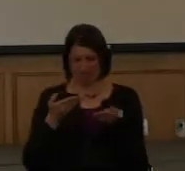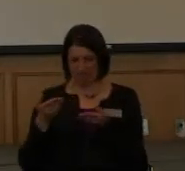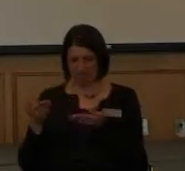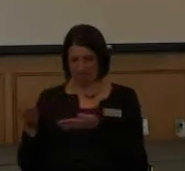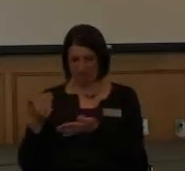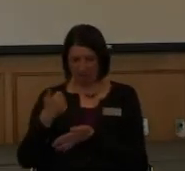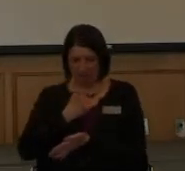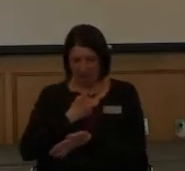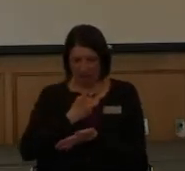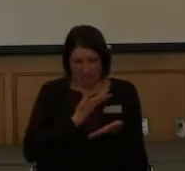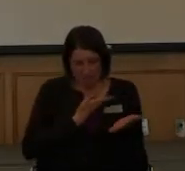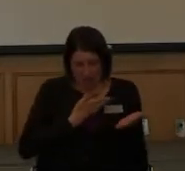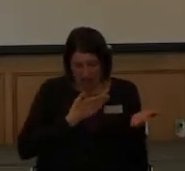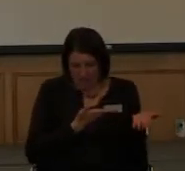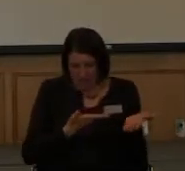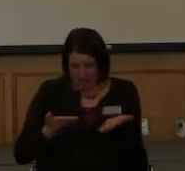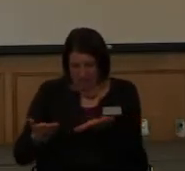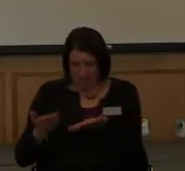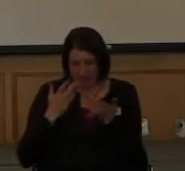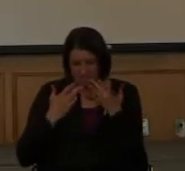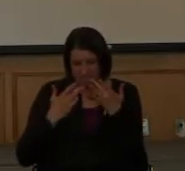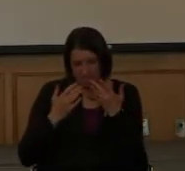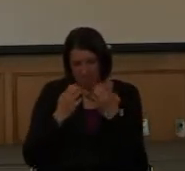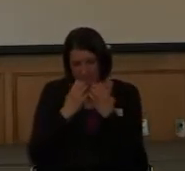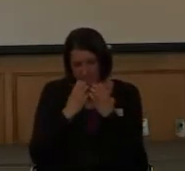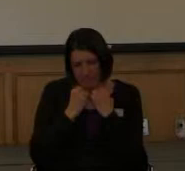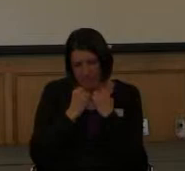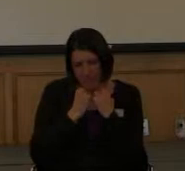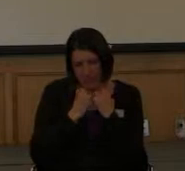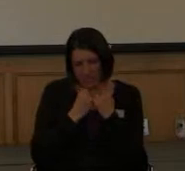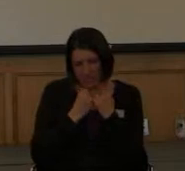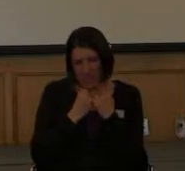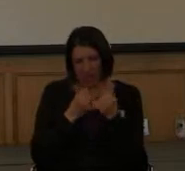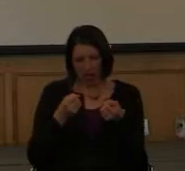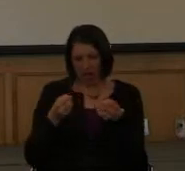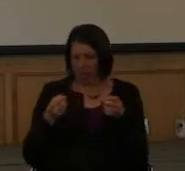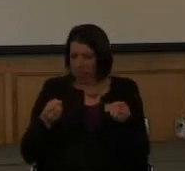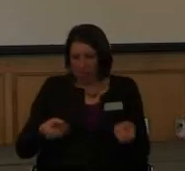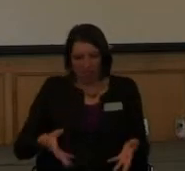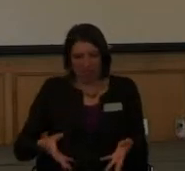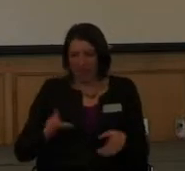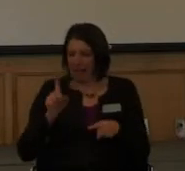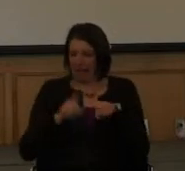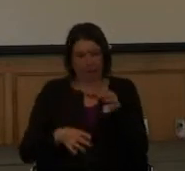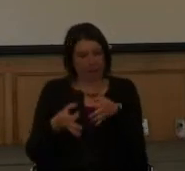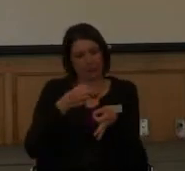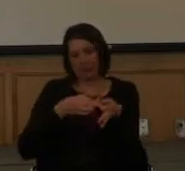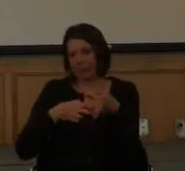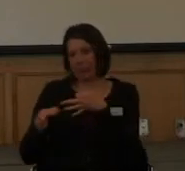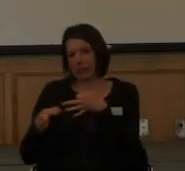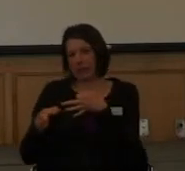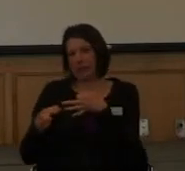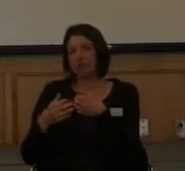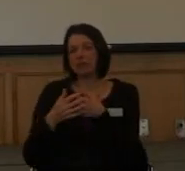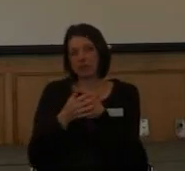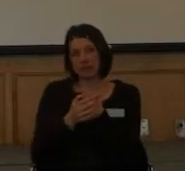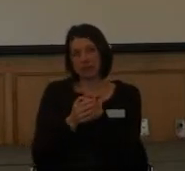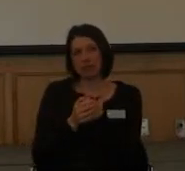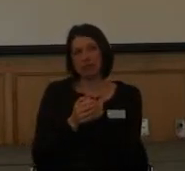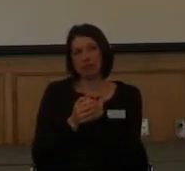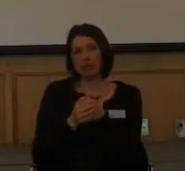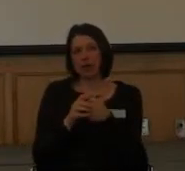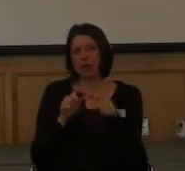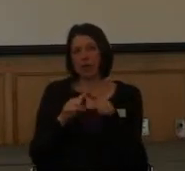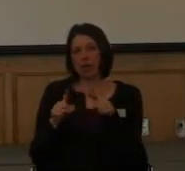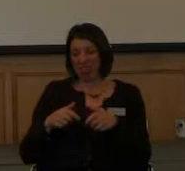of sentimental things that I wouldn't be able to replace. But, you know, the